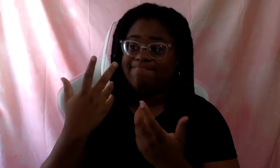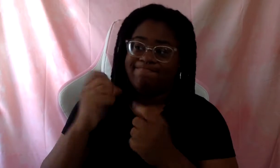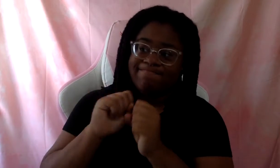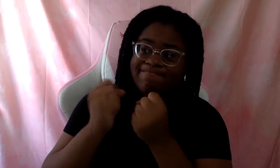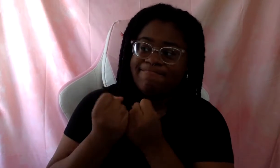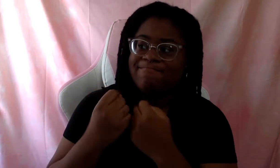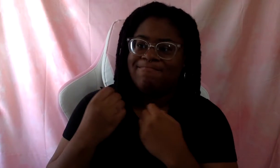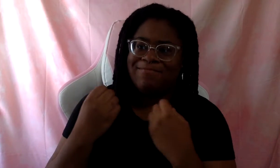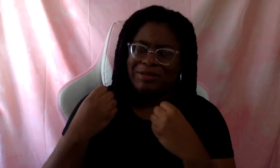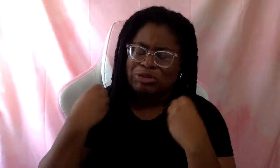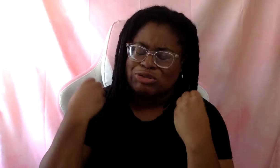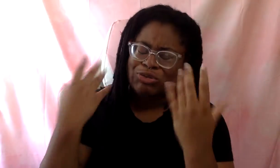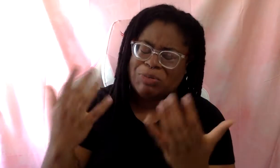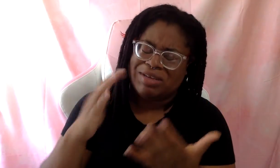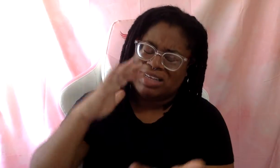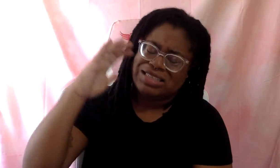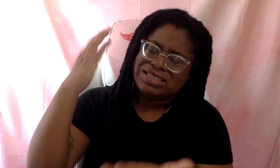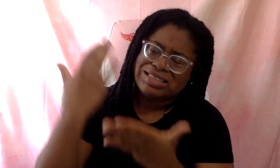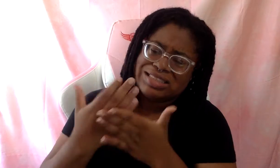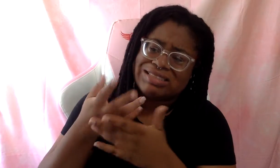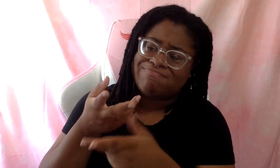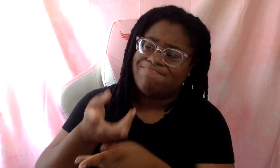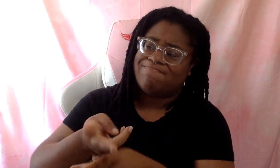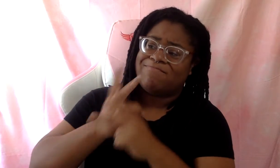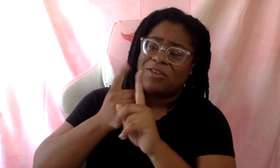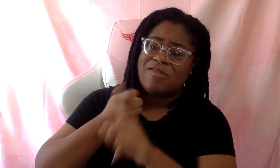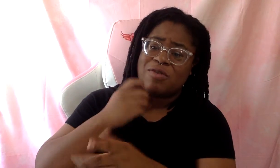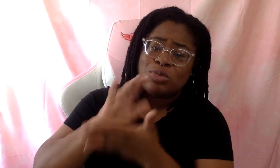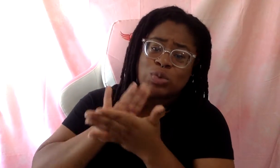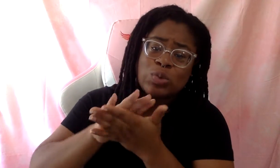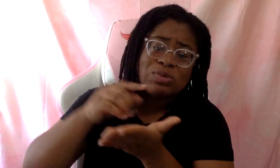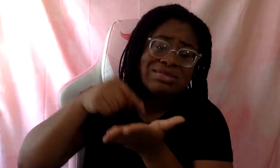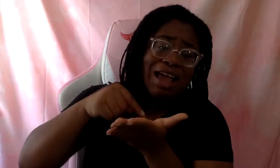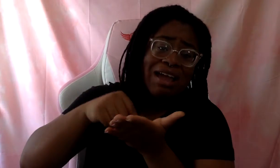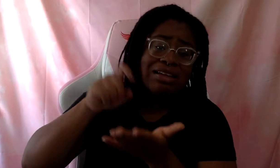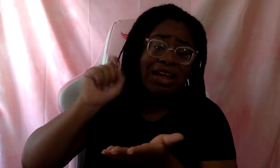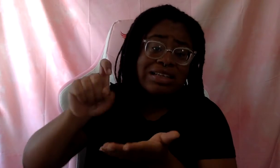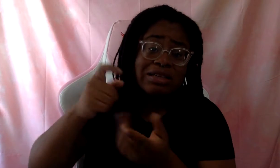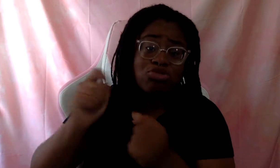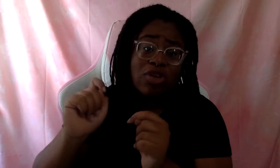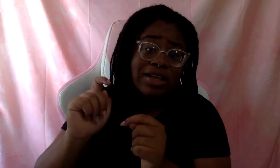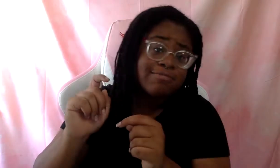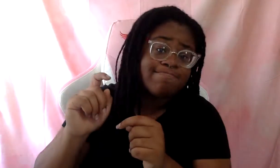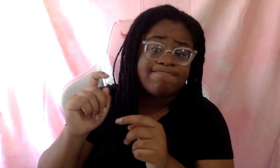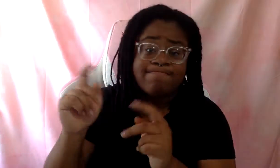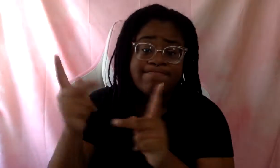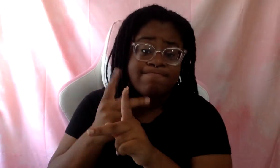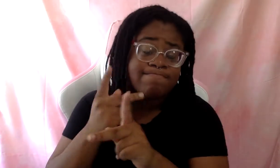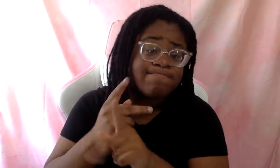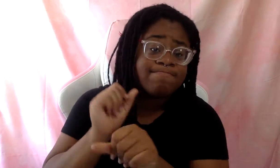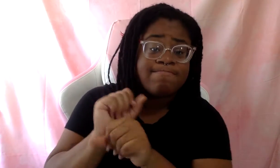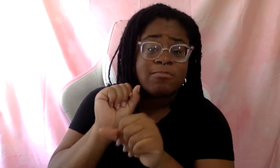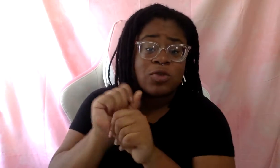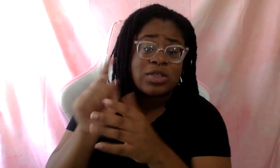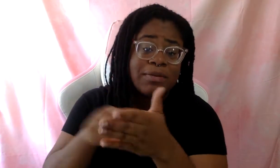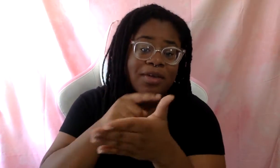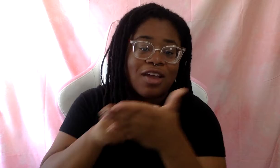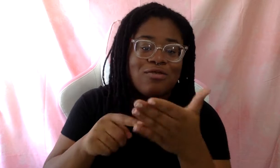student debt and I'm trying to work. I'm trying to make adult money. And so to have these really radical, they're not